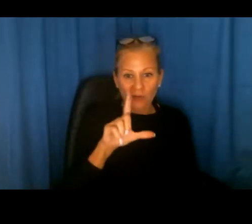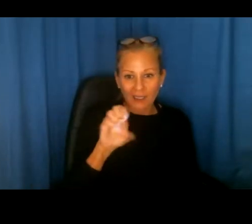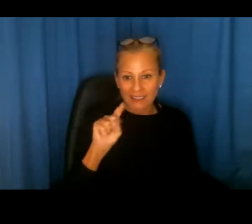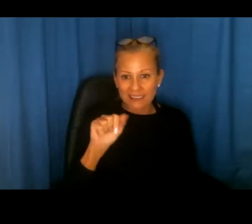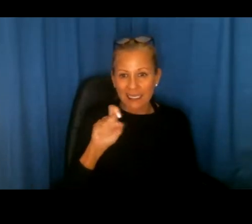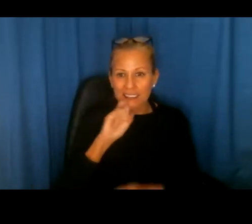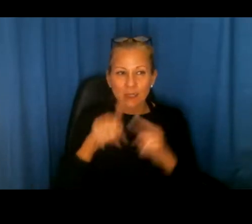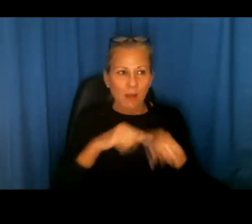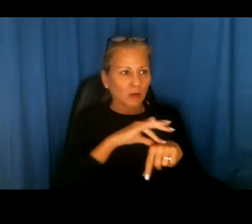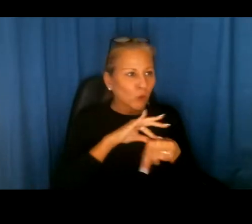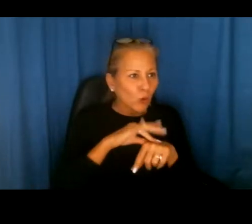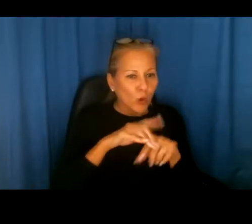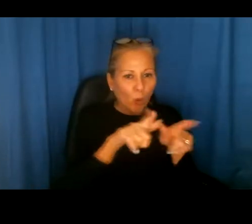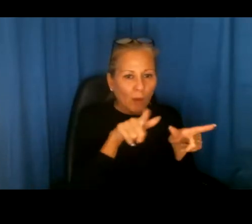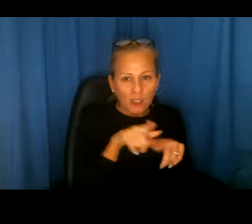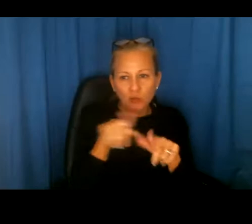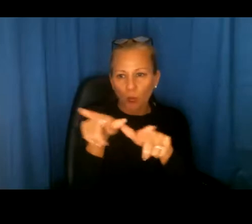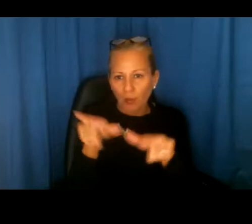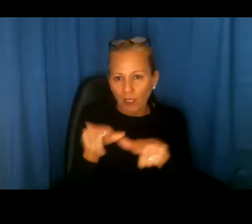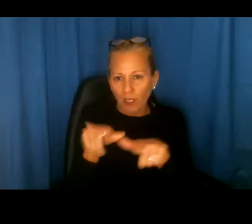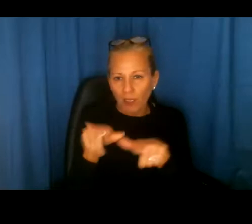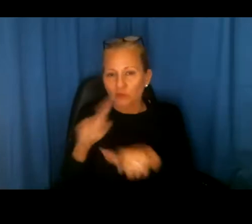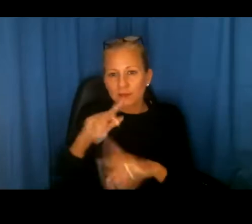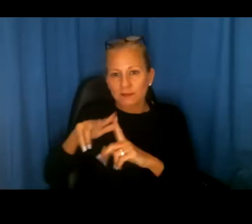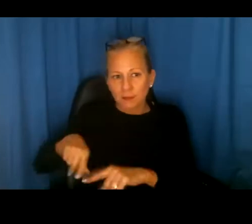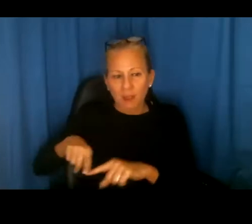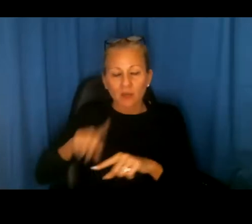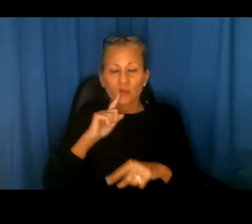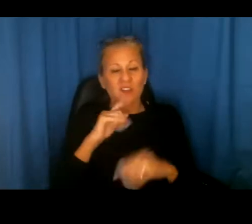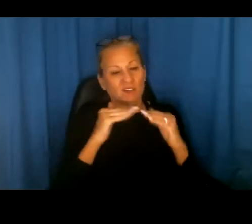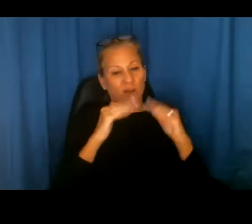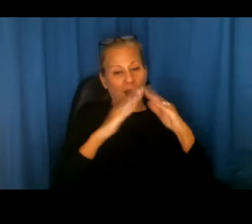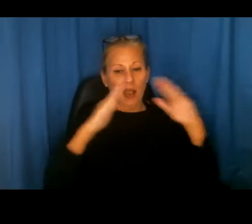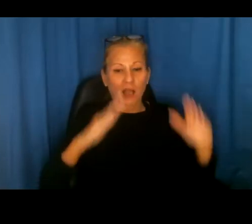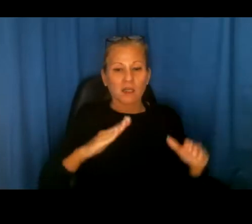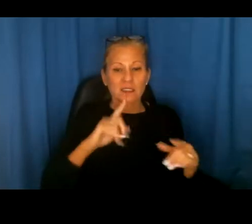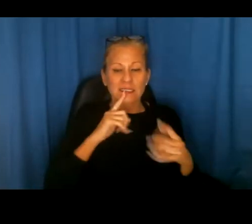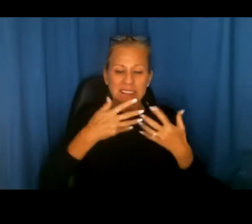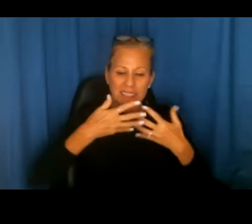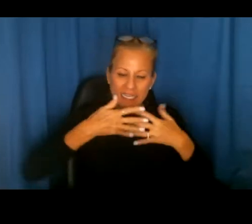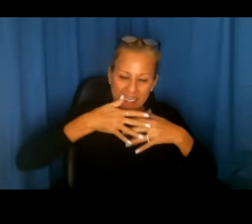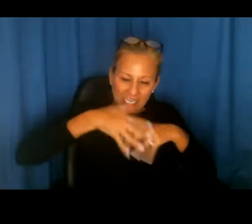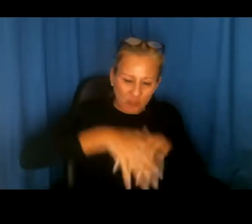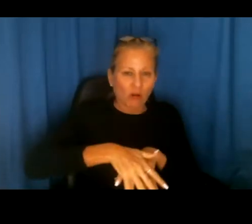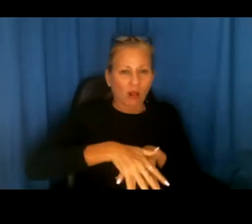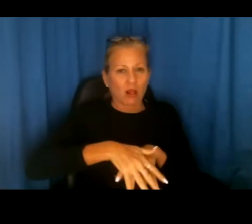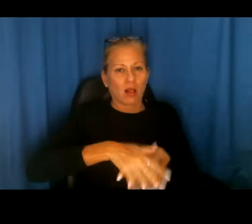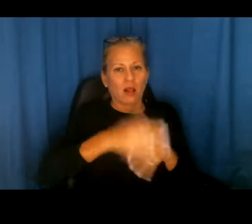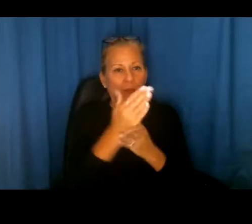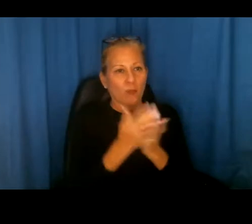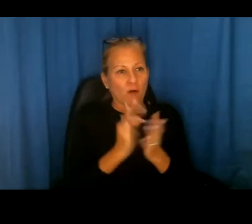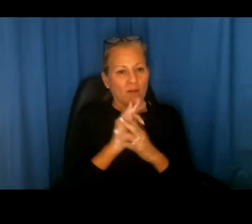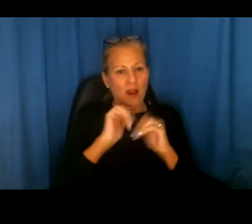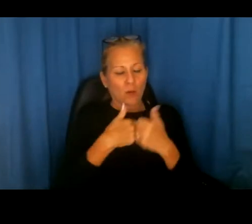location, location, location. So, um, Fair Housing really is becoming an integral part of how we look at, uh,